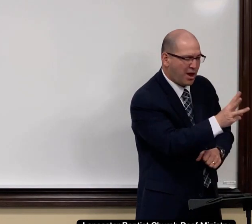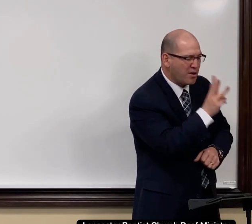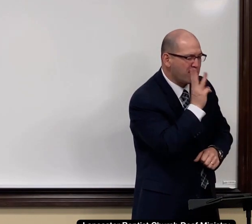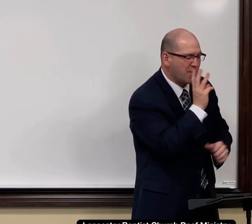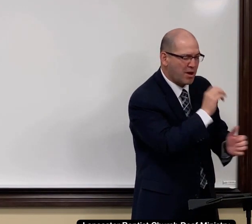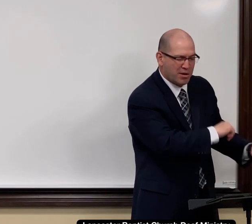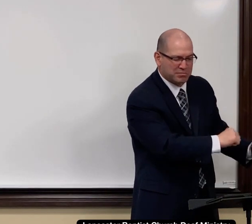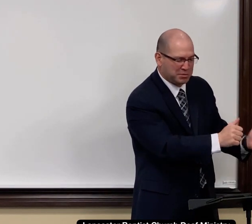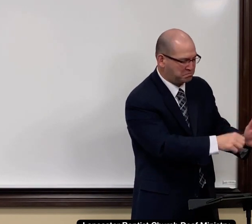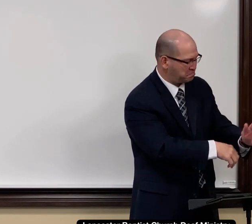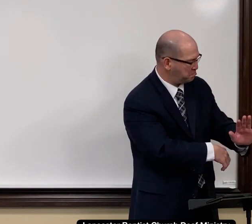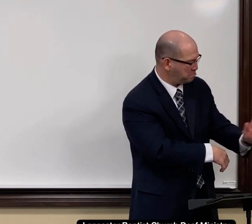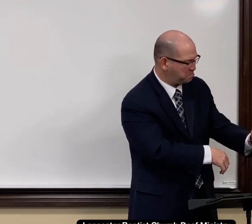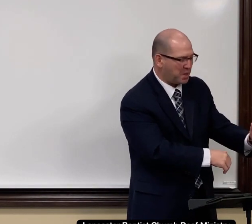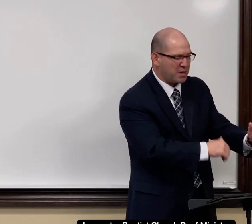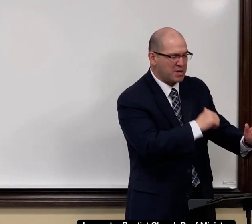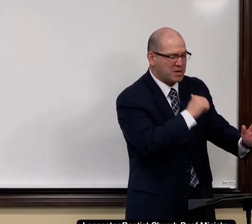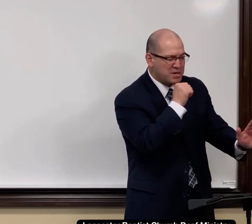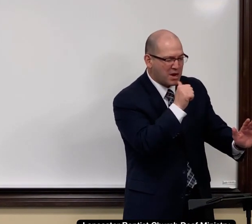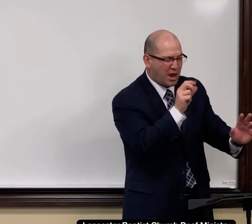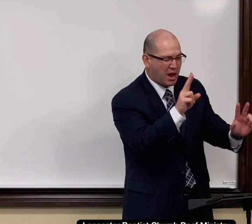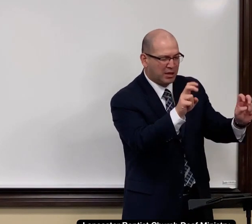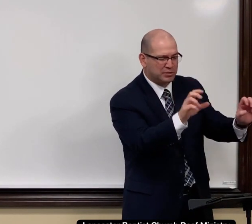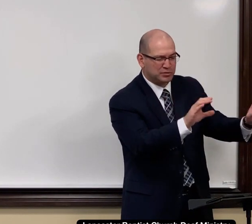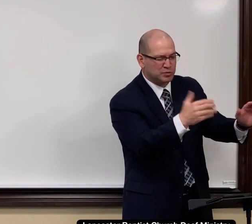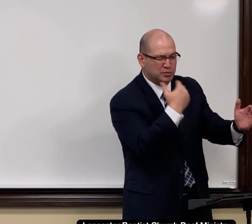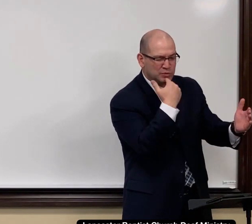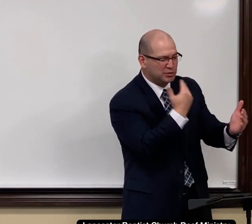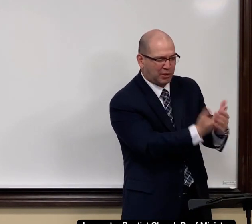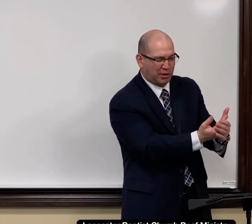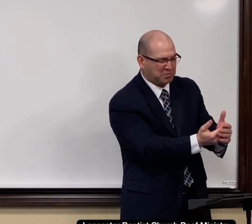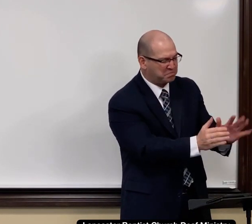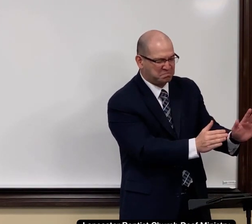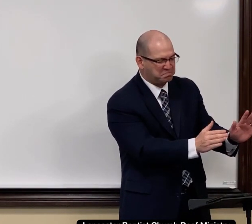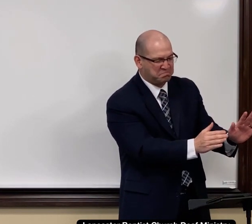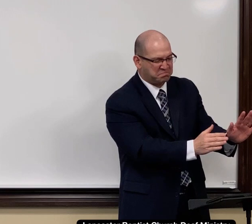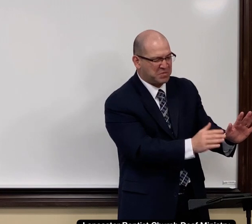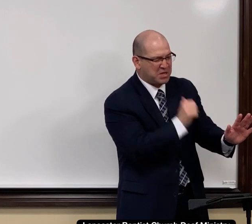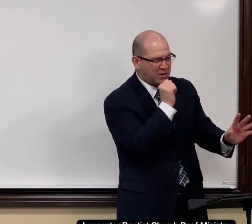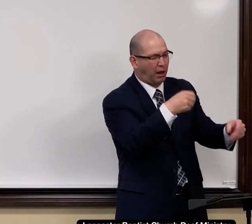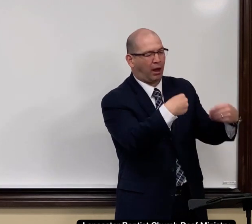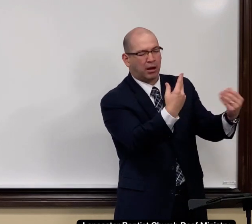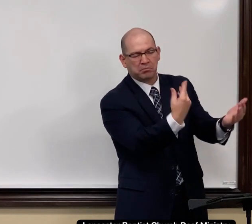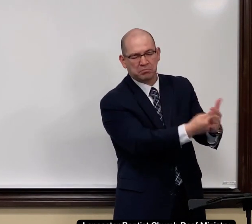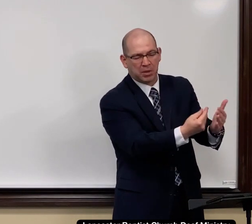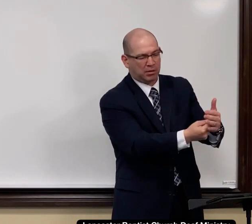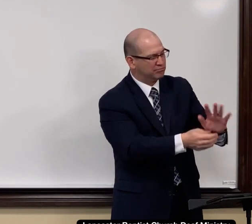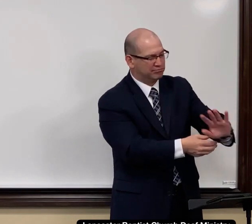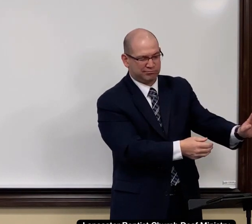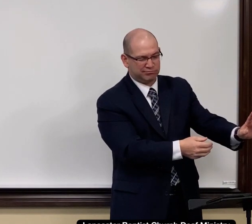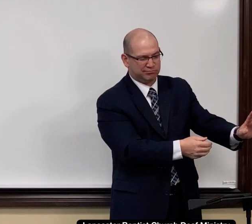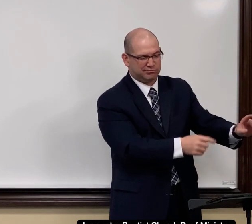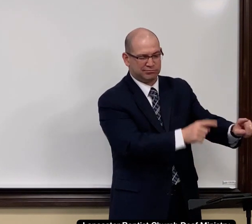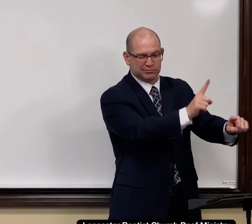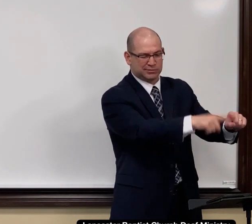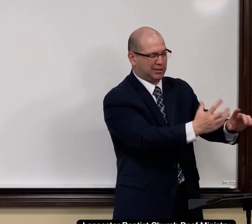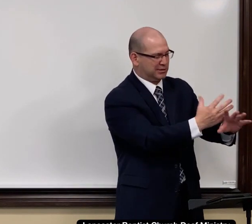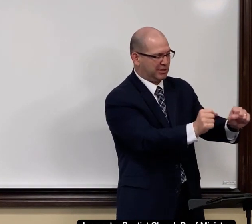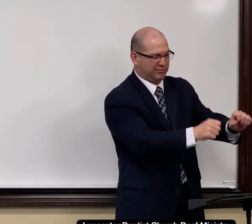Not baptism. Not doing a lot of good stuff. Not even giving a lot of money.